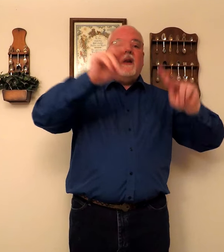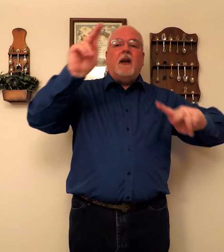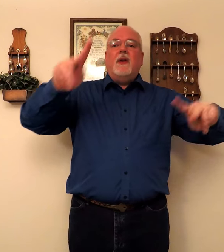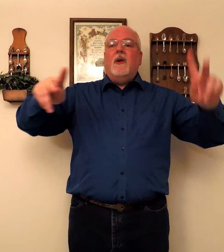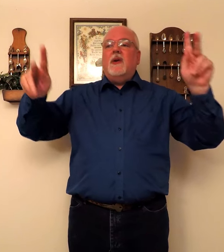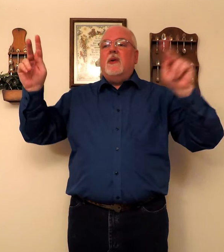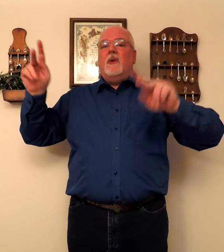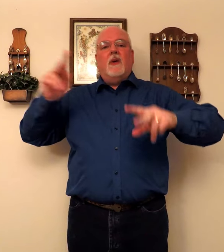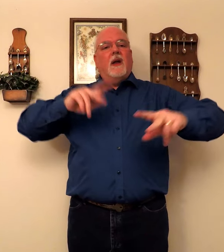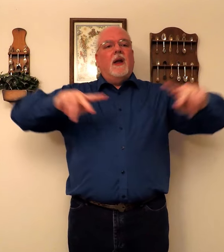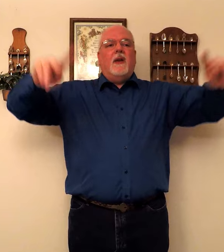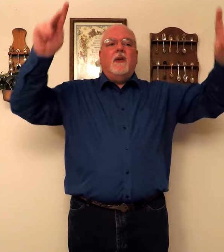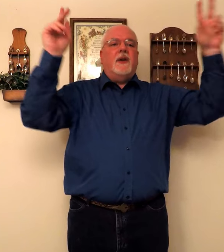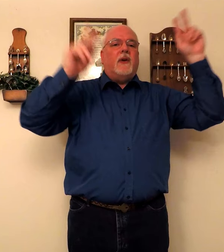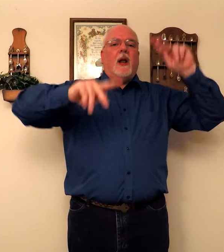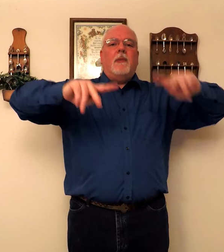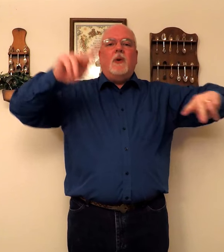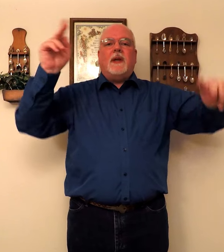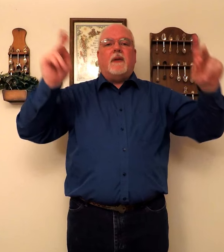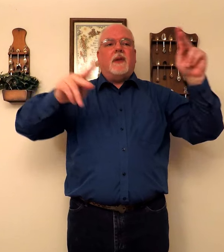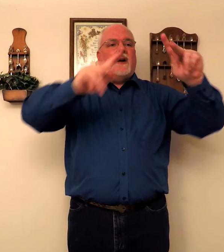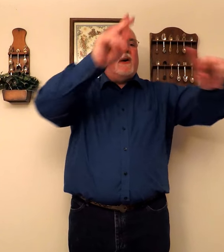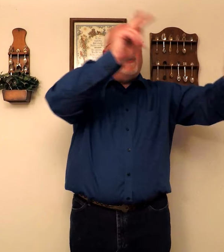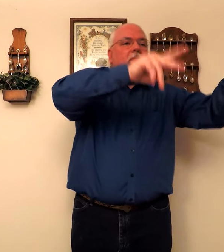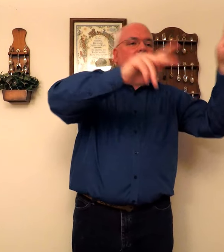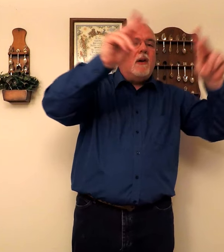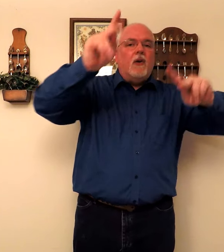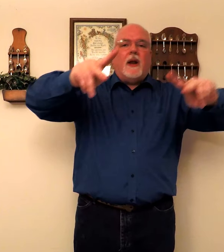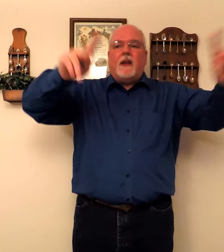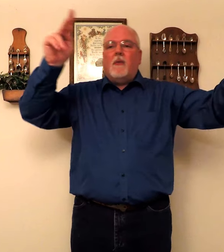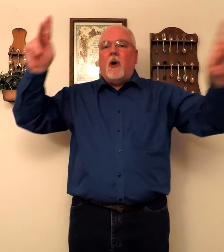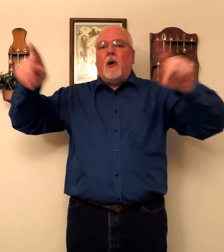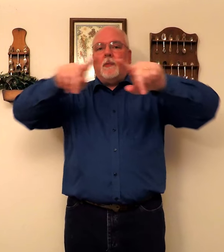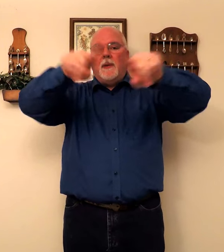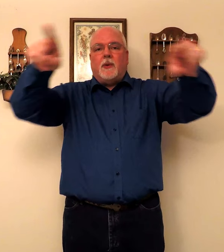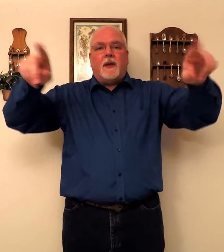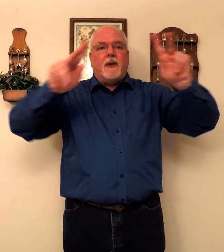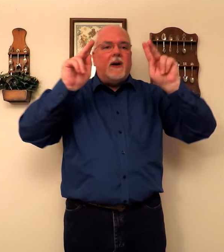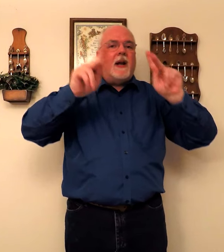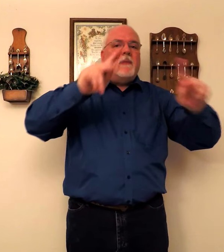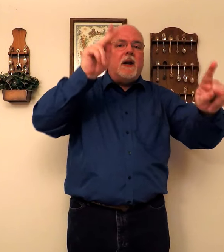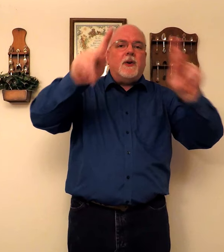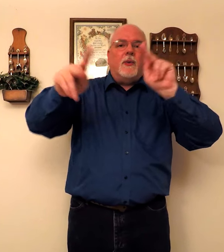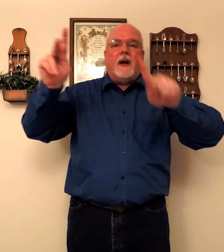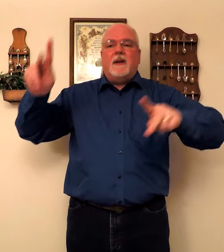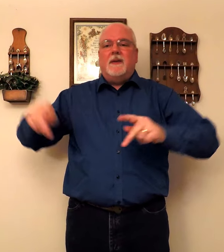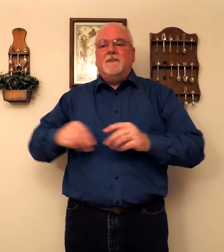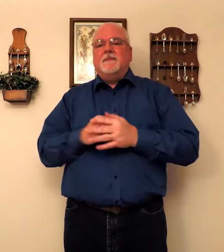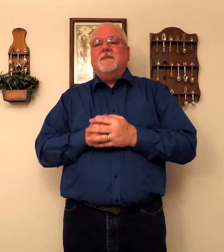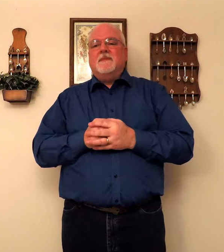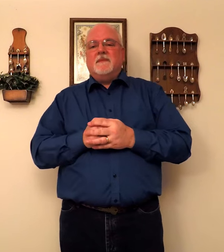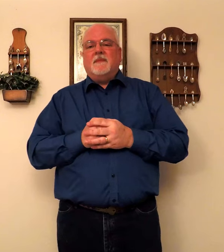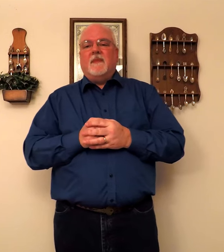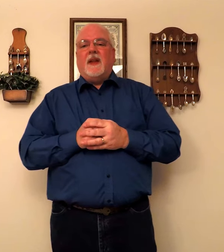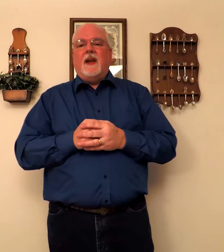you can do, you can get your elbows out there, and you can make it look like from all the people out there, kind of make it directed. Okay?